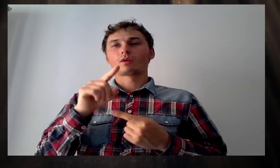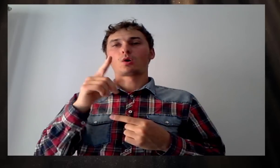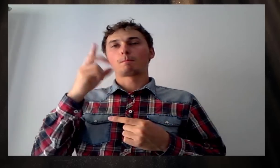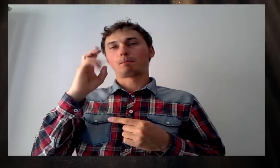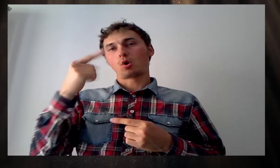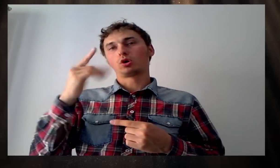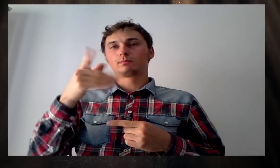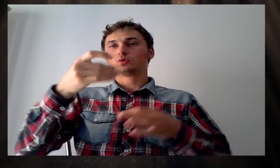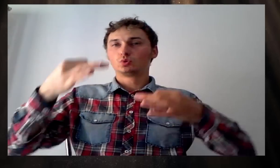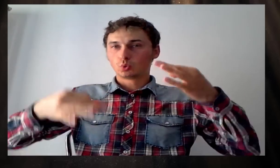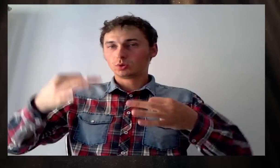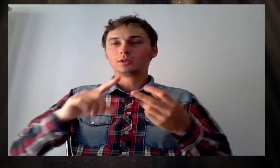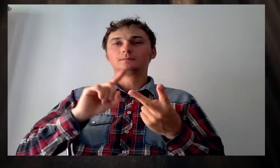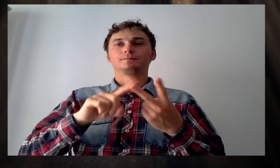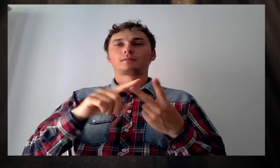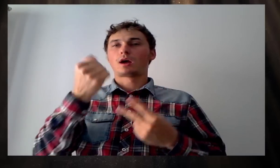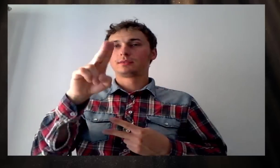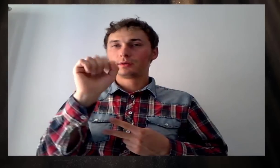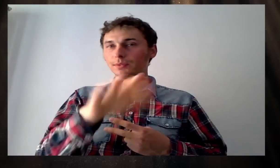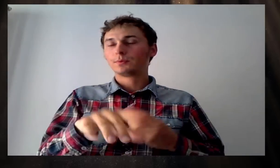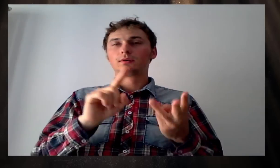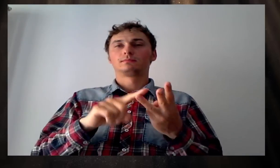I don't know.